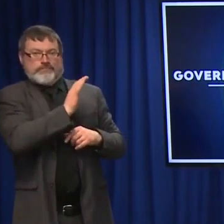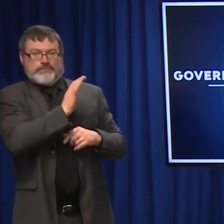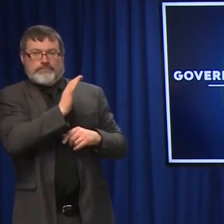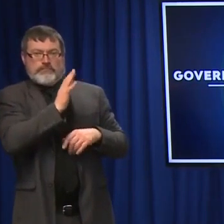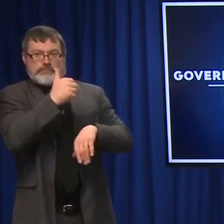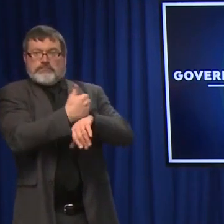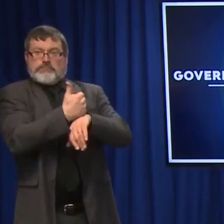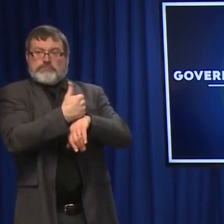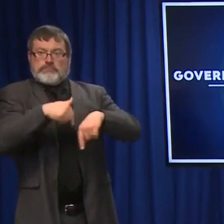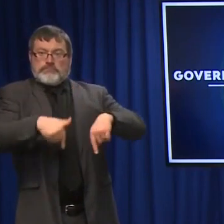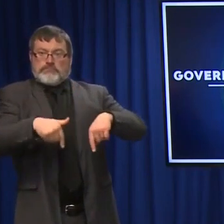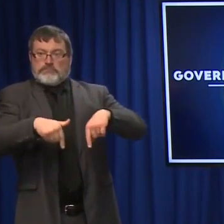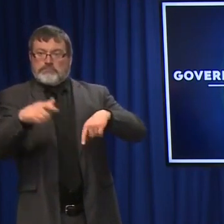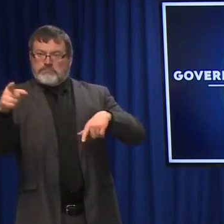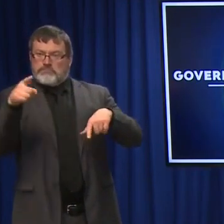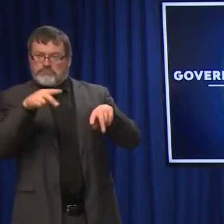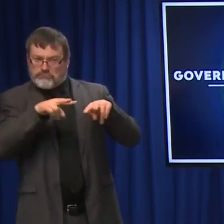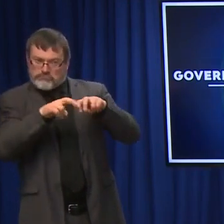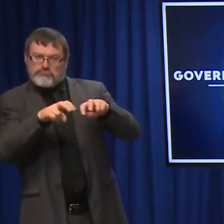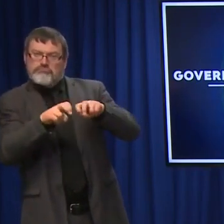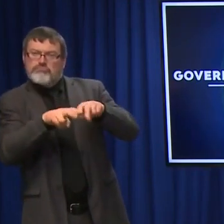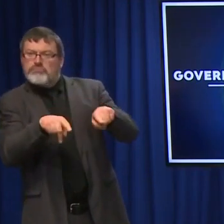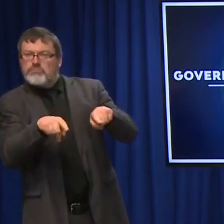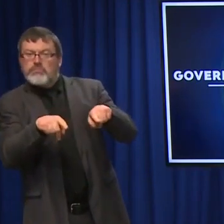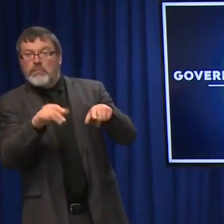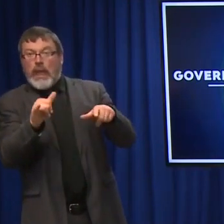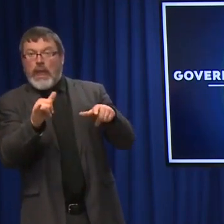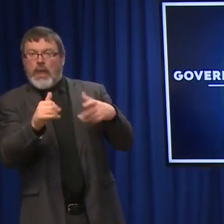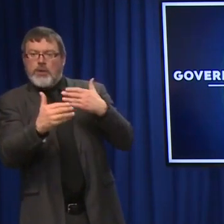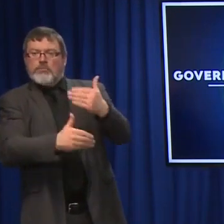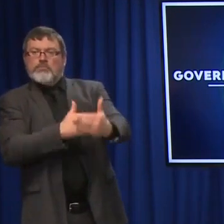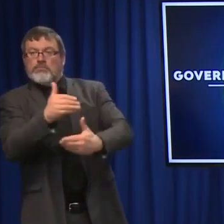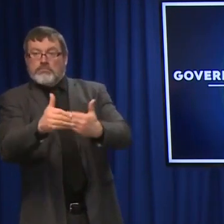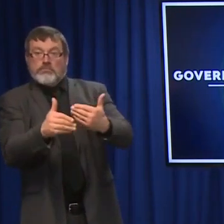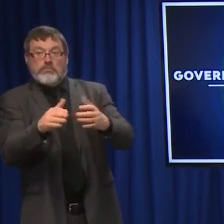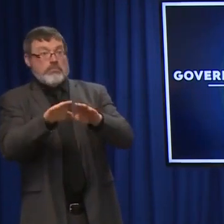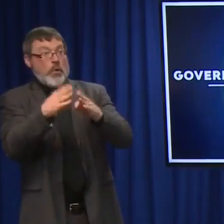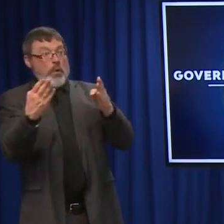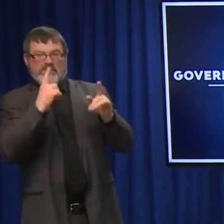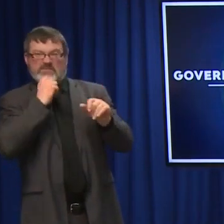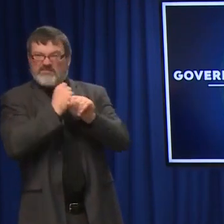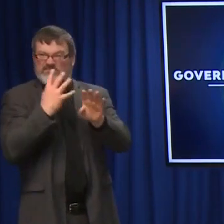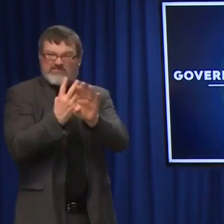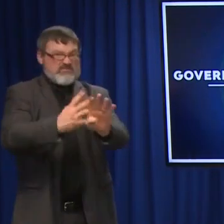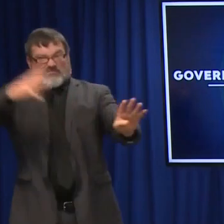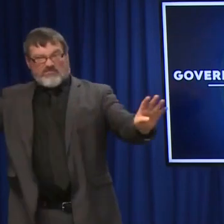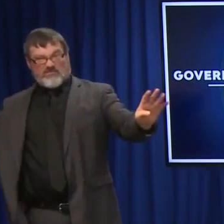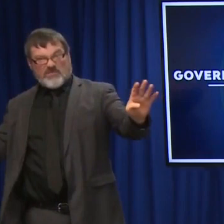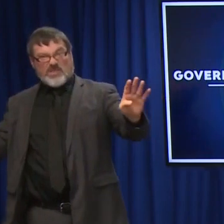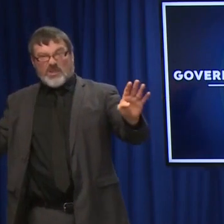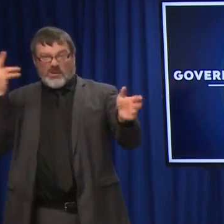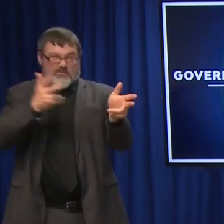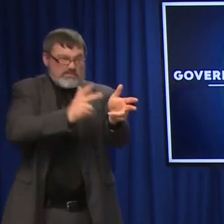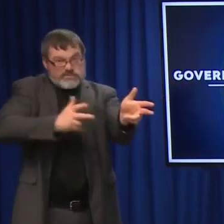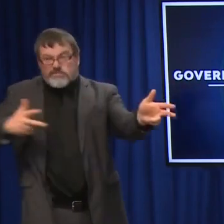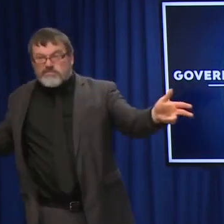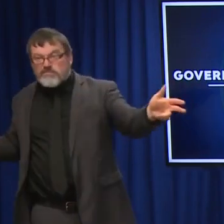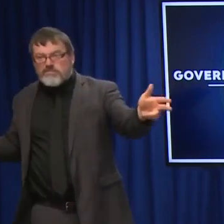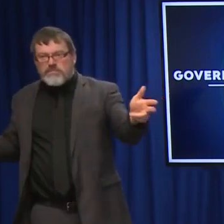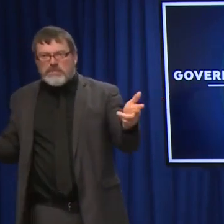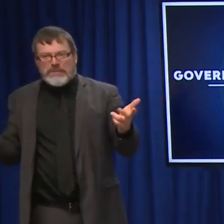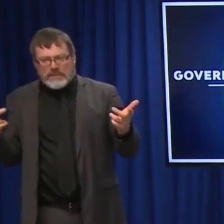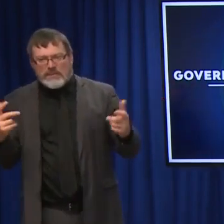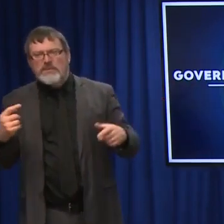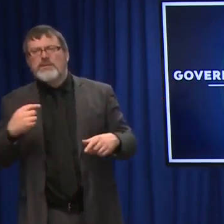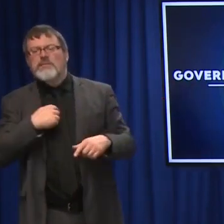Mike's observation has been at the very beginning when these fixed sites opened. They had very long lines with long waiting periods. I went yesterday to another site,